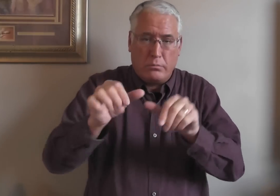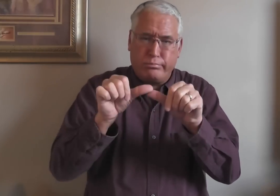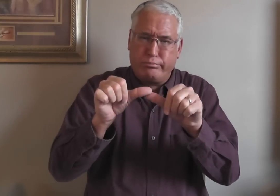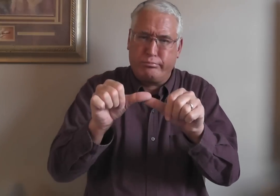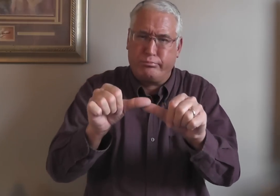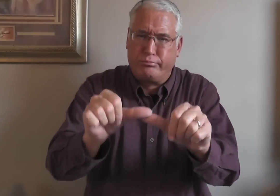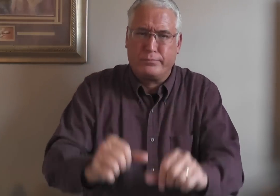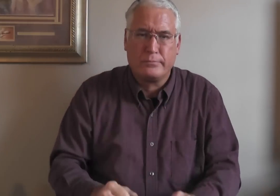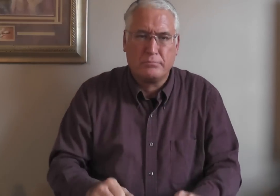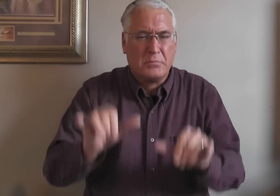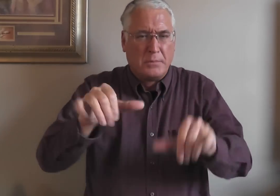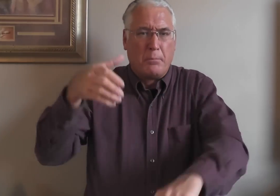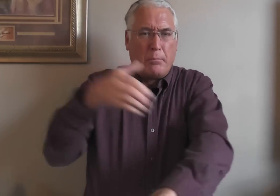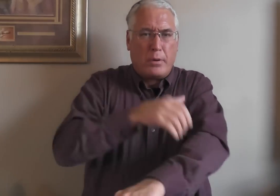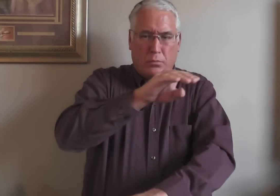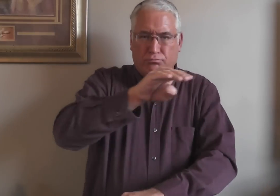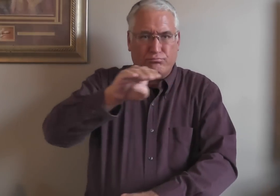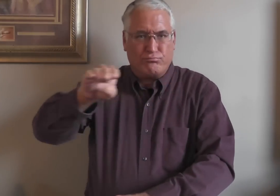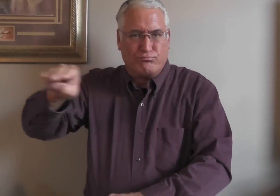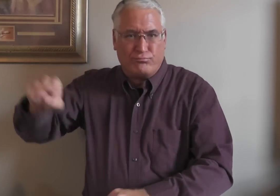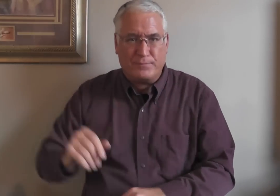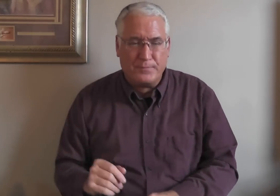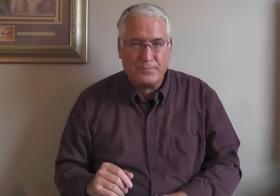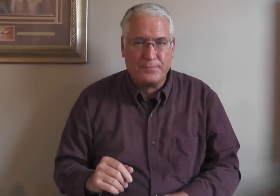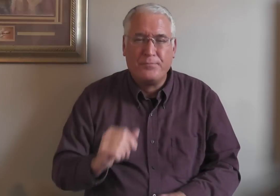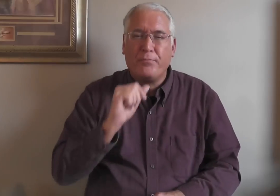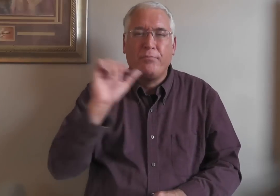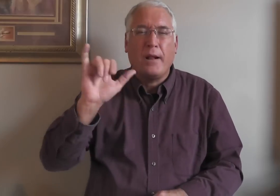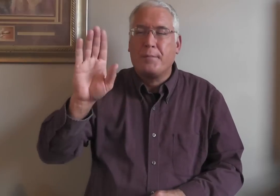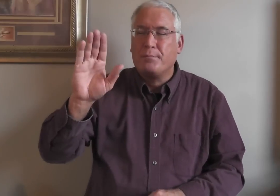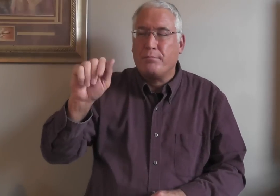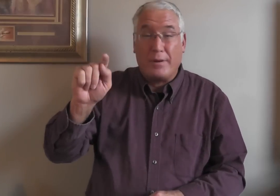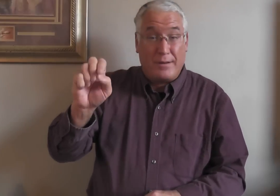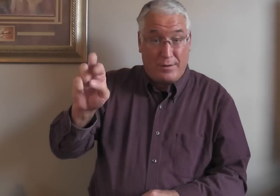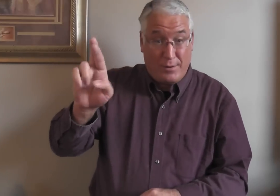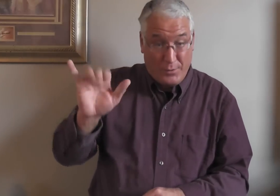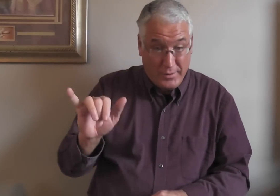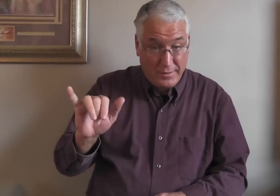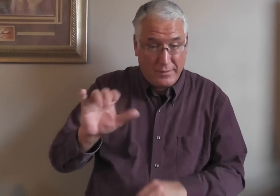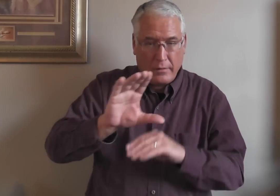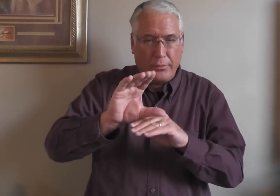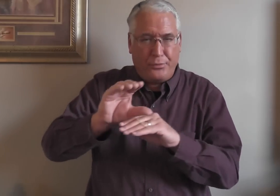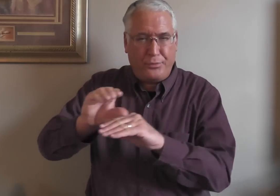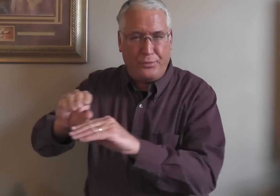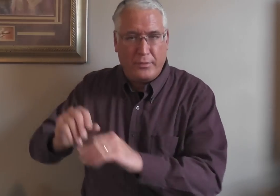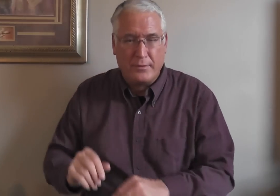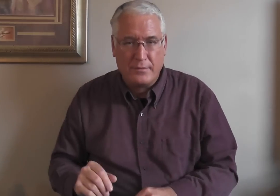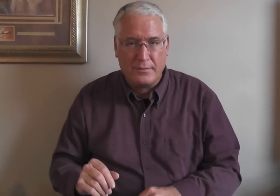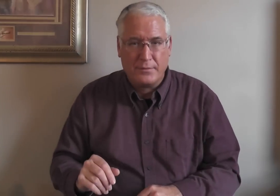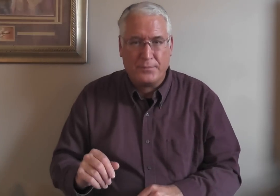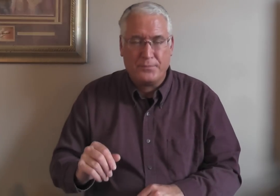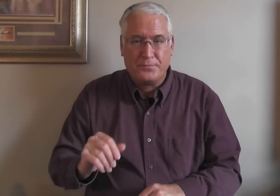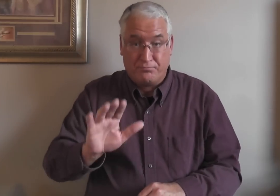the electricity, it continuously runs. Continuously. It's not like a battery where it runs down.